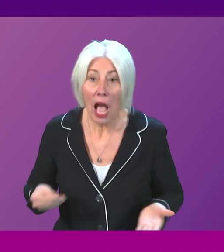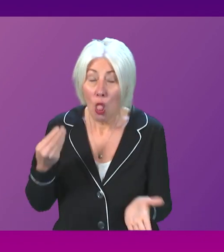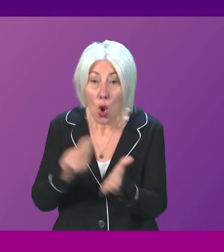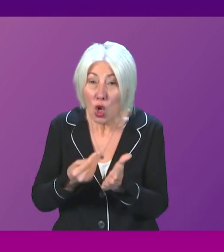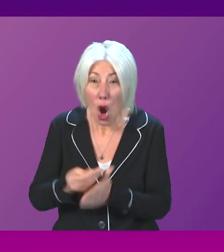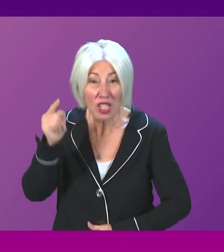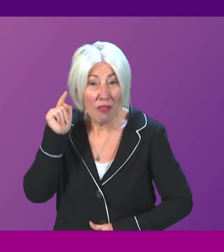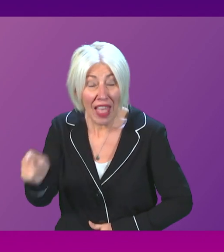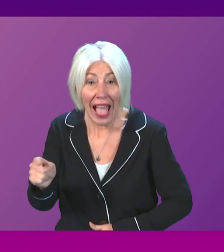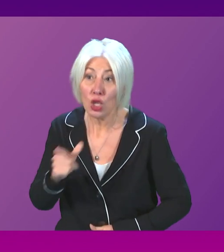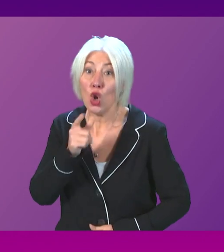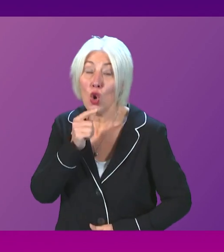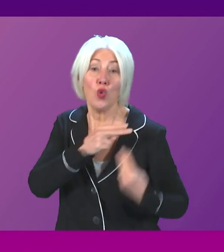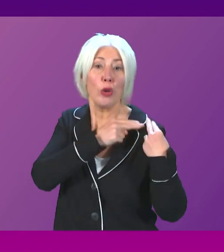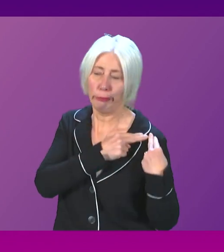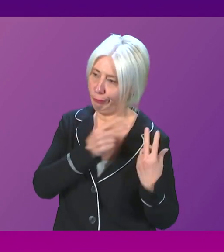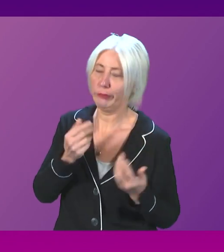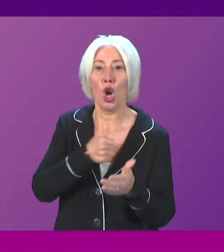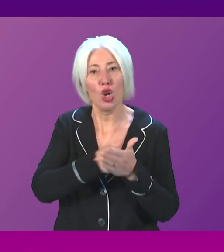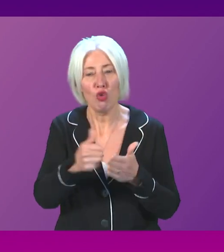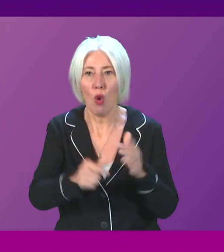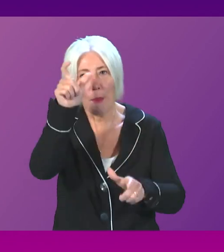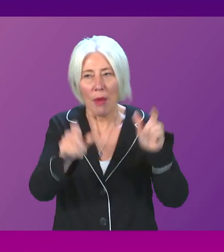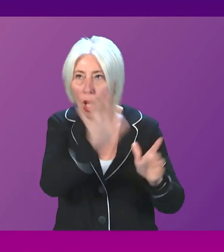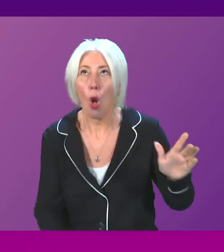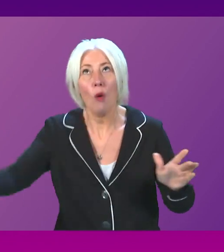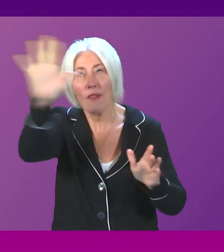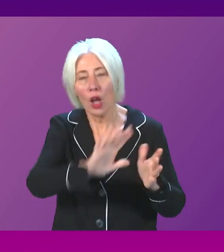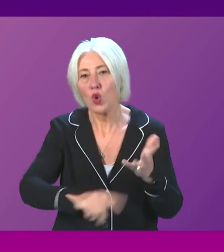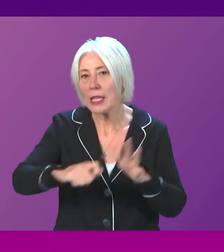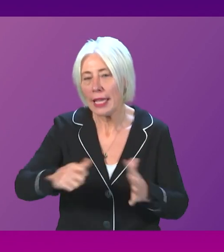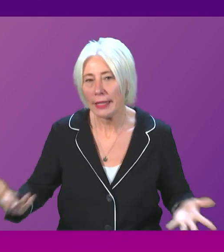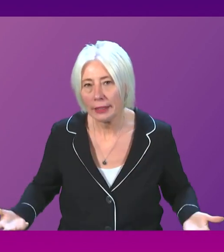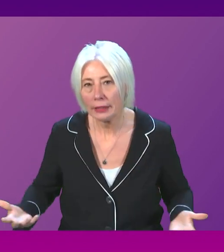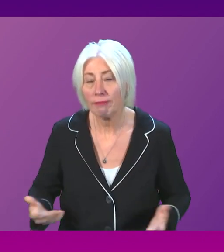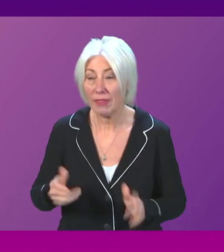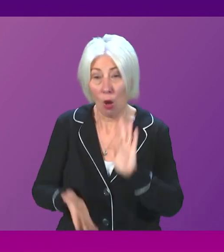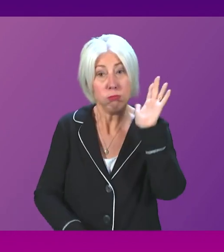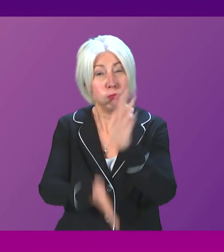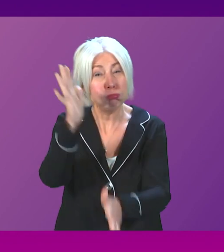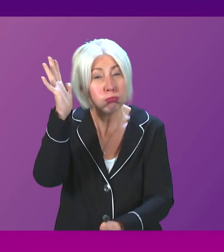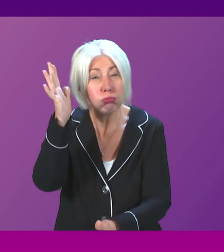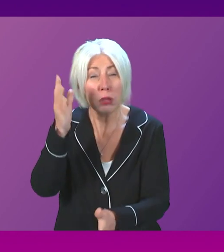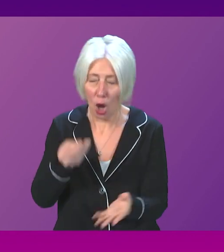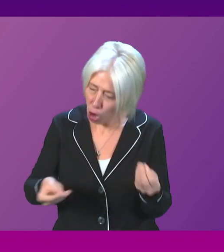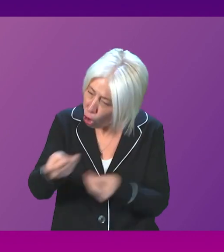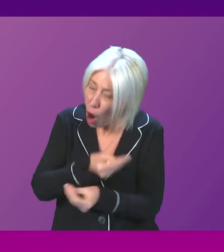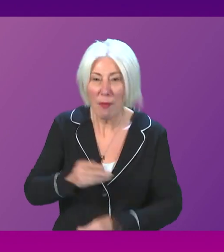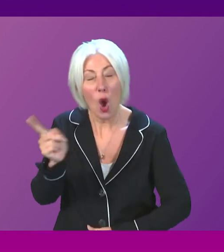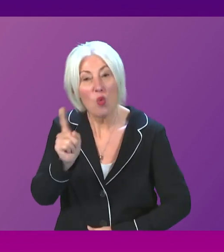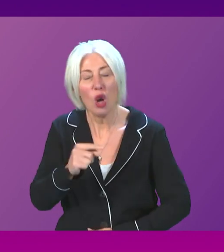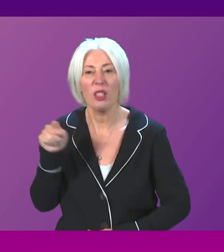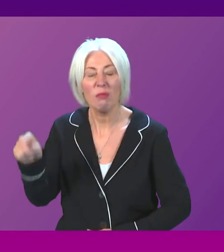is being borne by ordinary people across the country. And what has caused that crash in the economy? It's